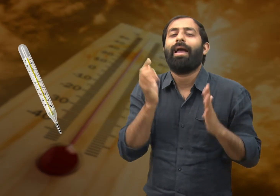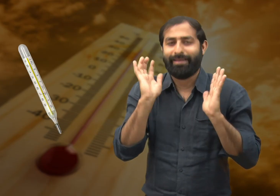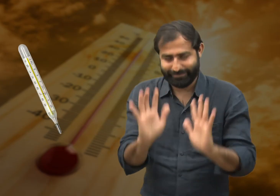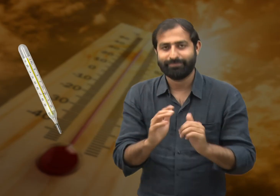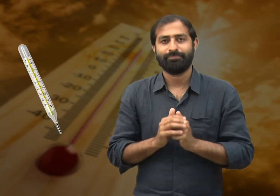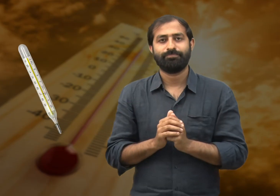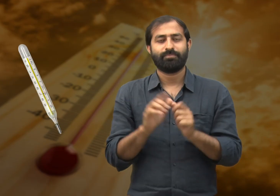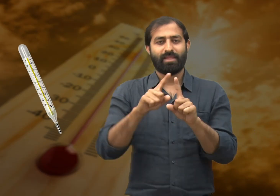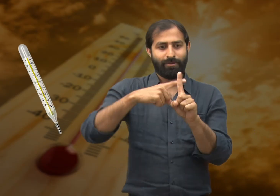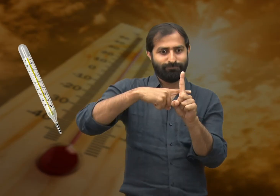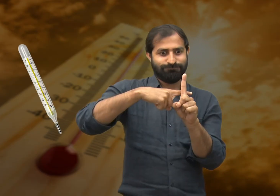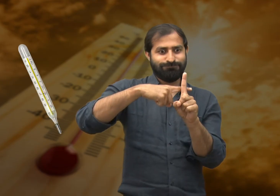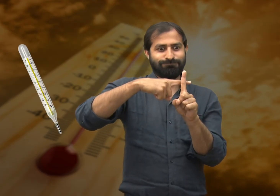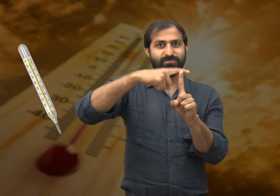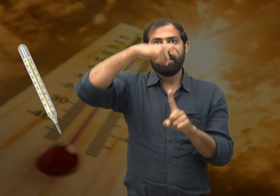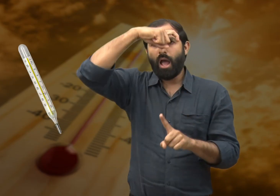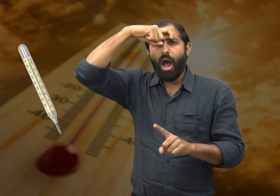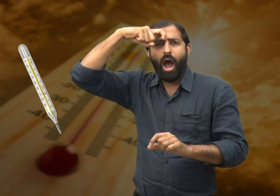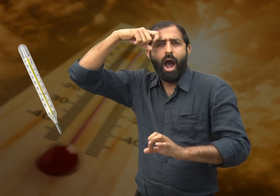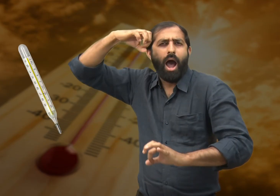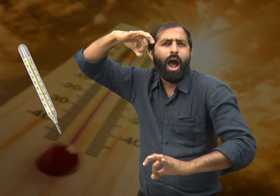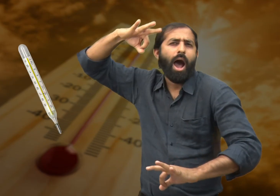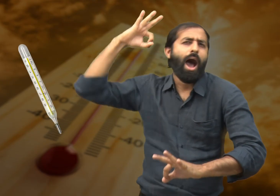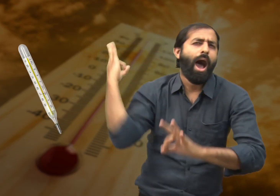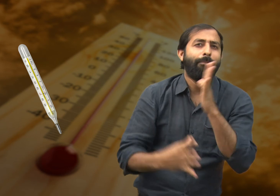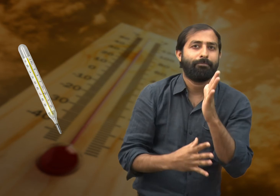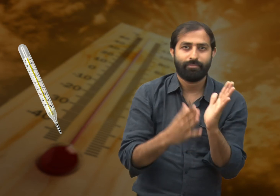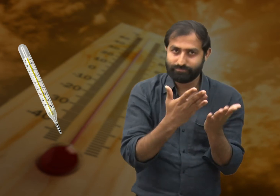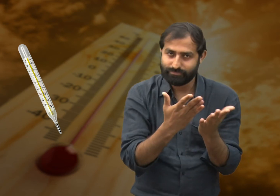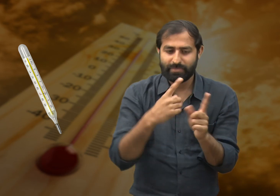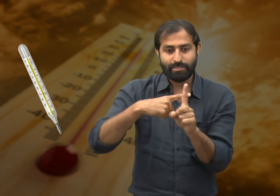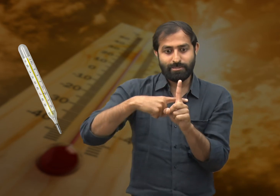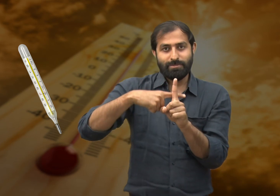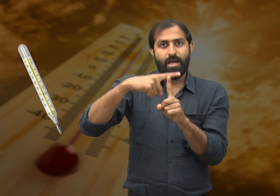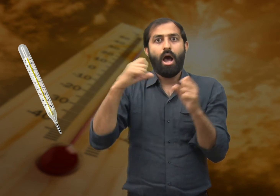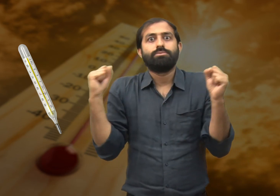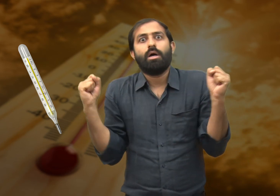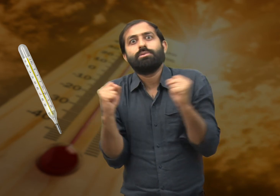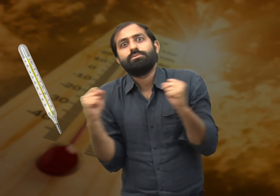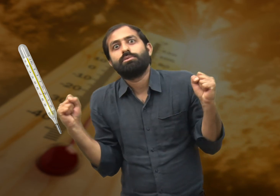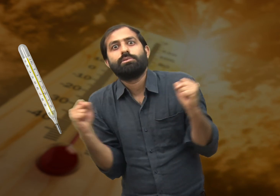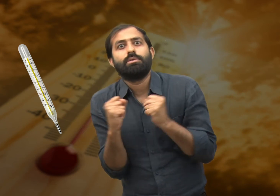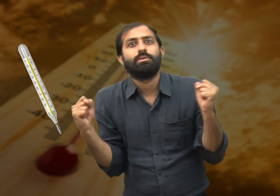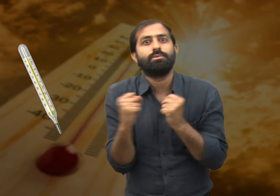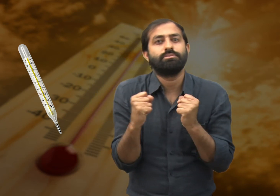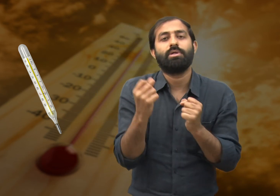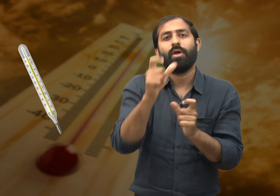A thermometer is a device that measures temperature, the degree of hotness or coldness of an object.